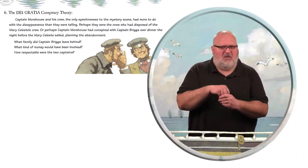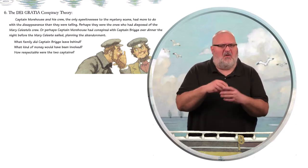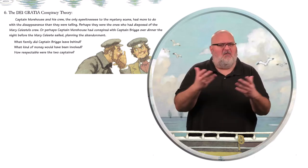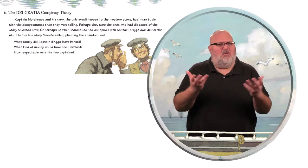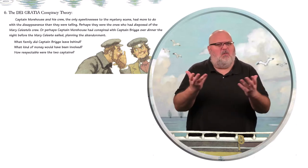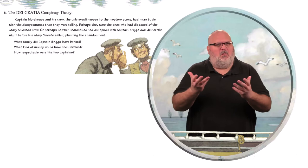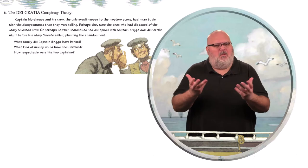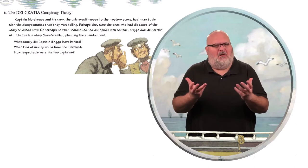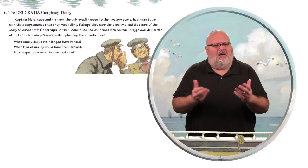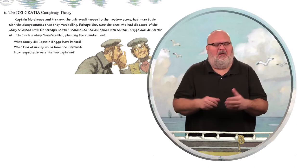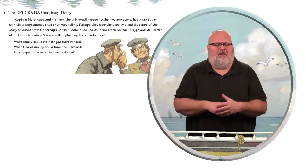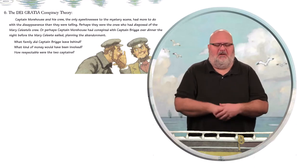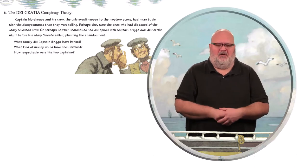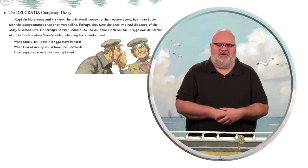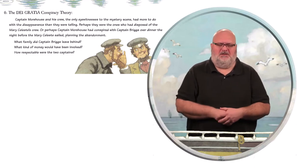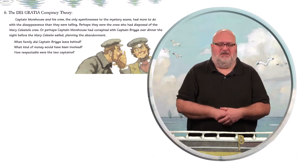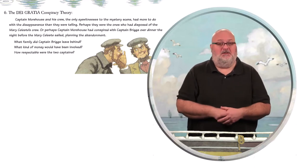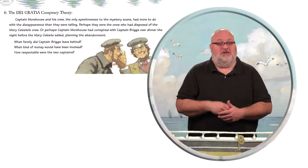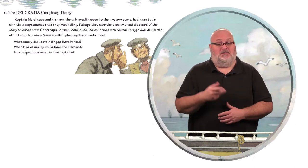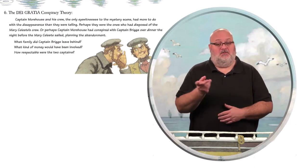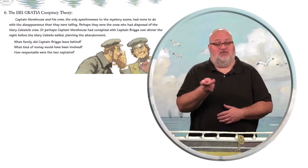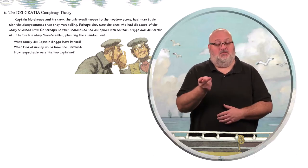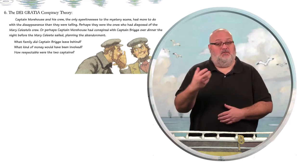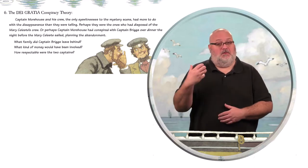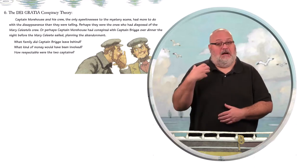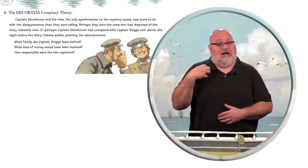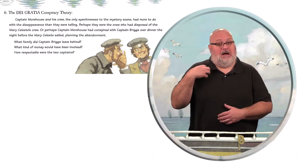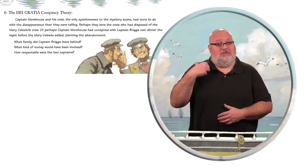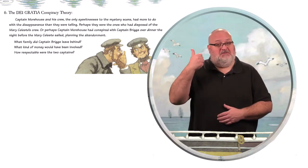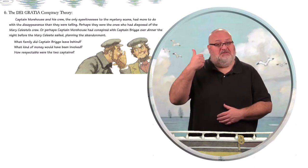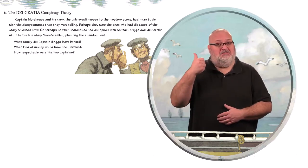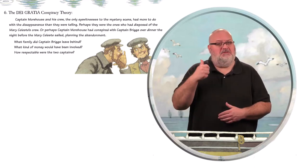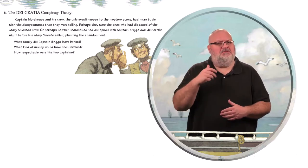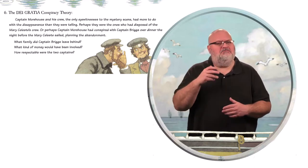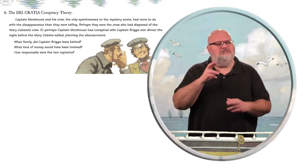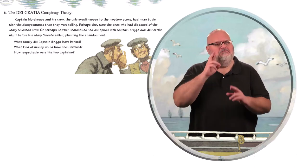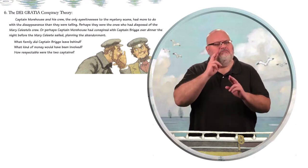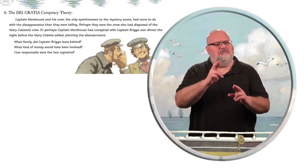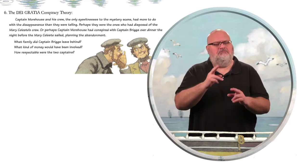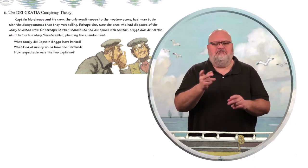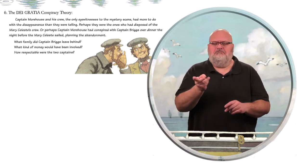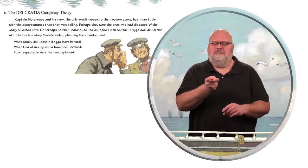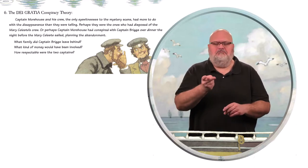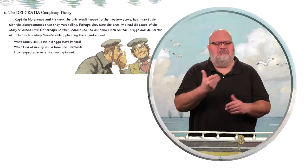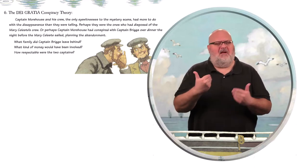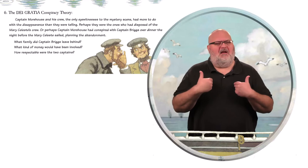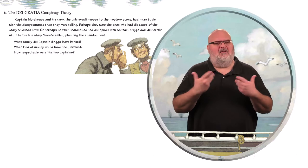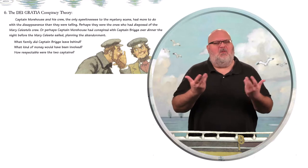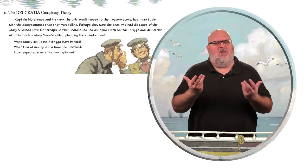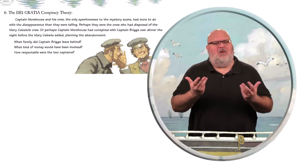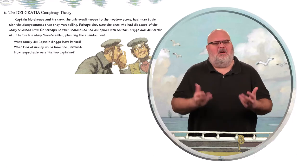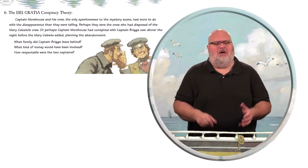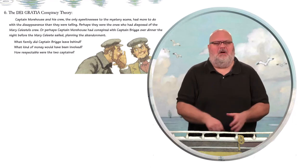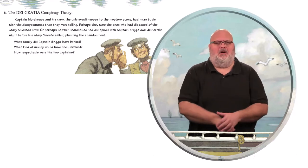kind of money would have to be involved? How respectable were the two captains?